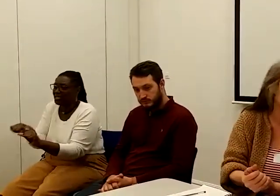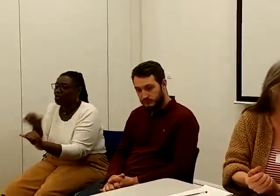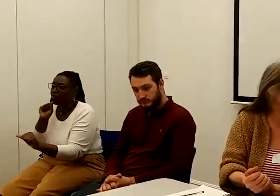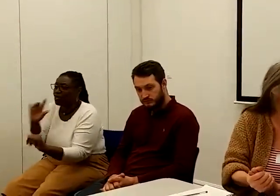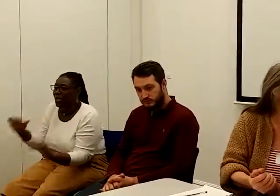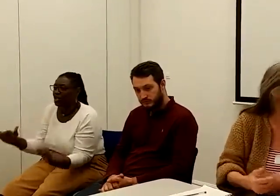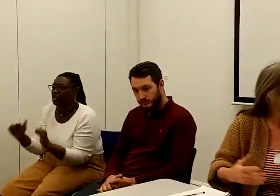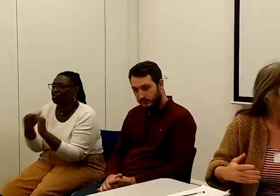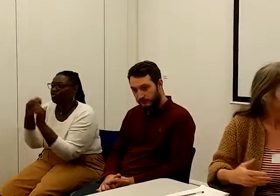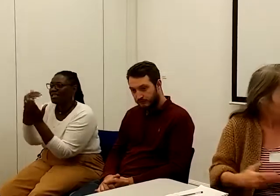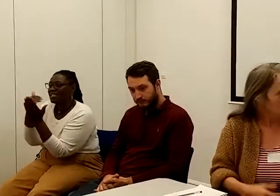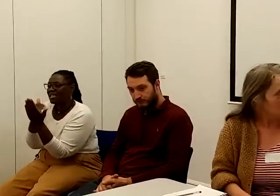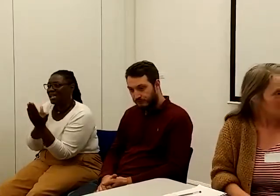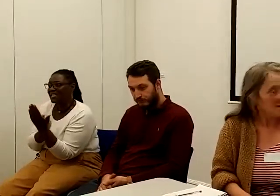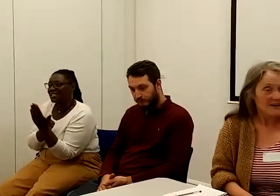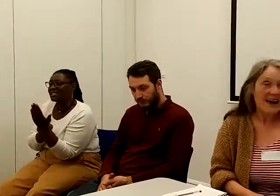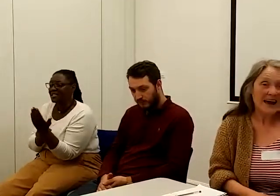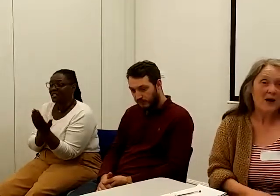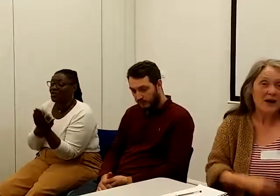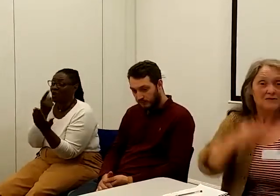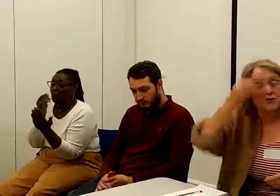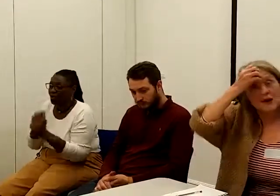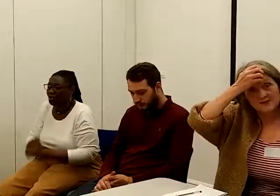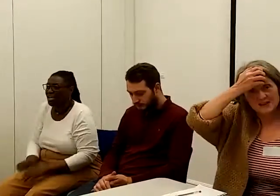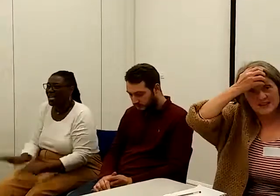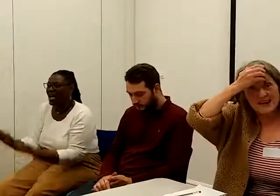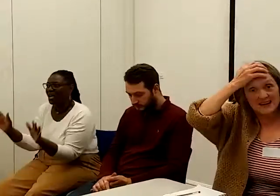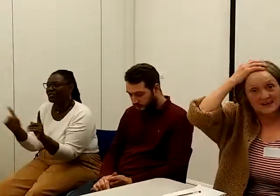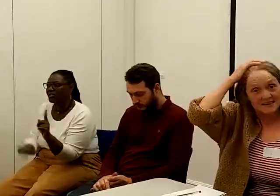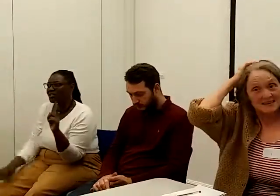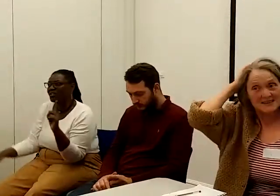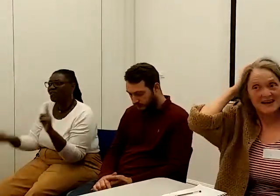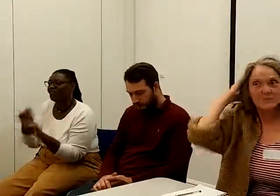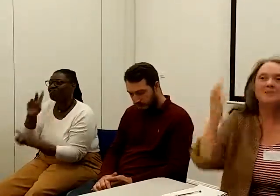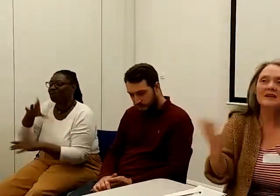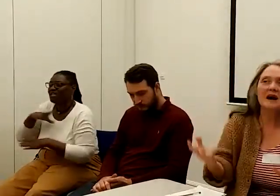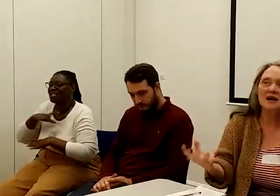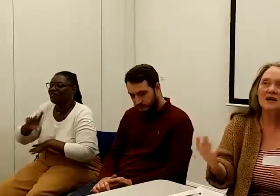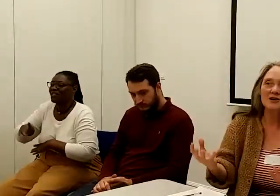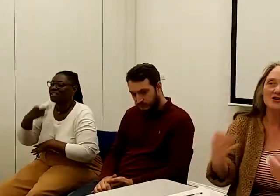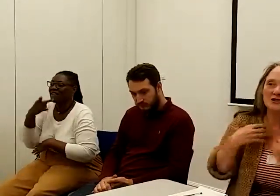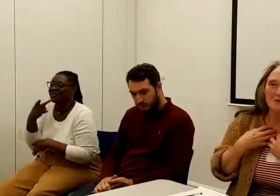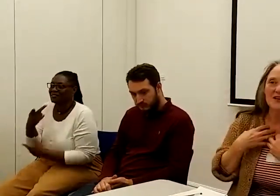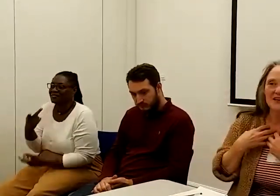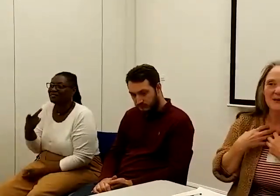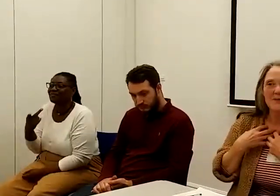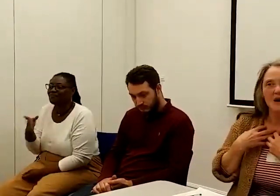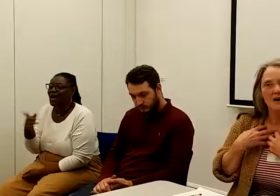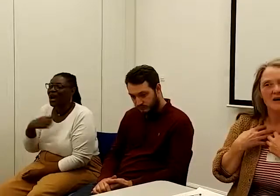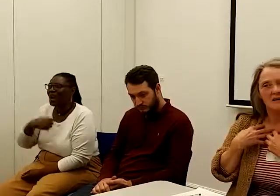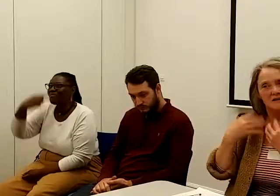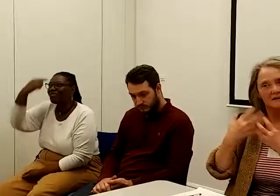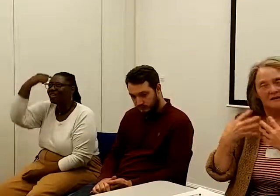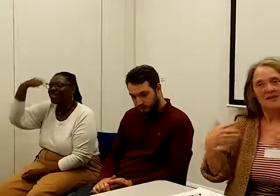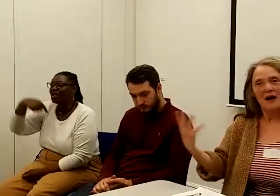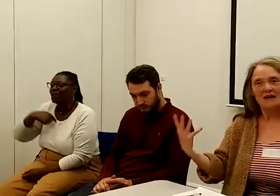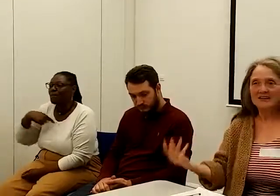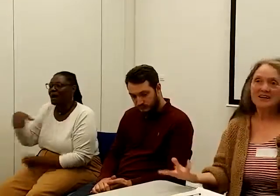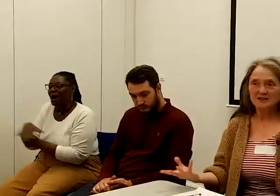text, that we could get out everywhere for the second sake. it's just, I'm thinking in my, you know, our